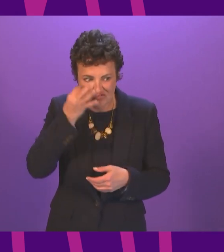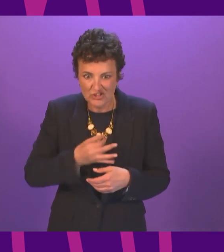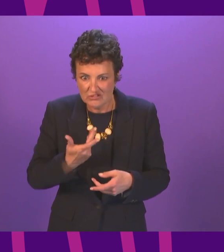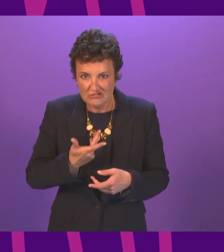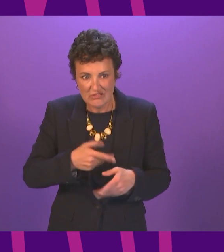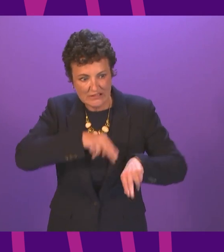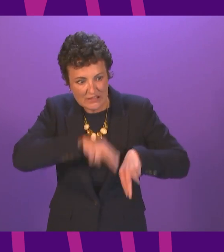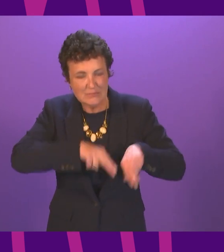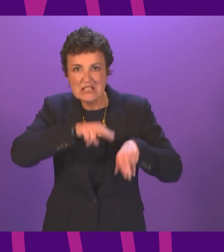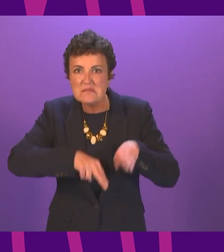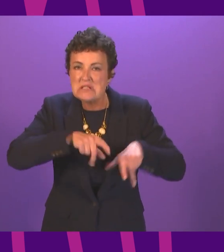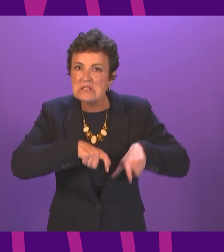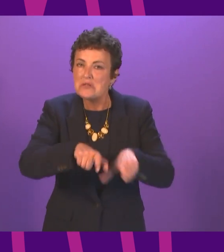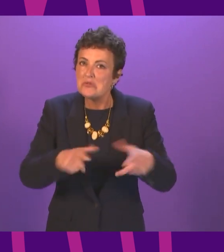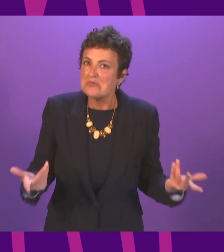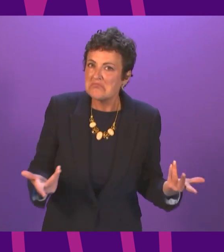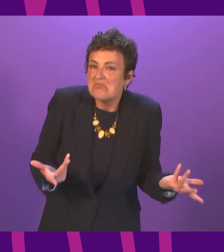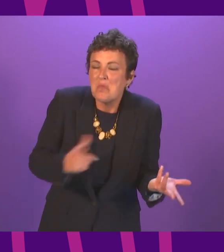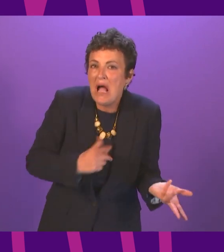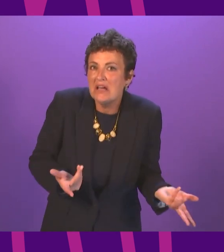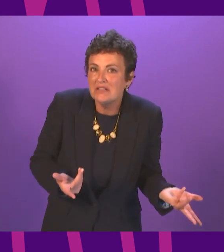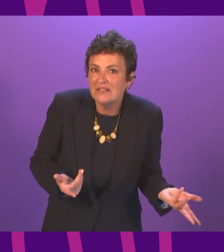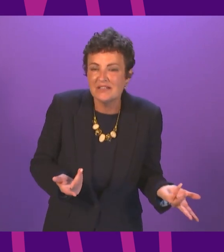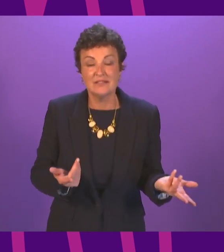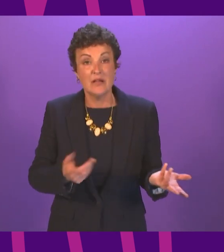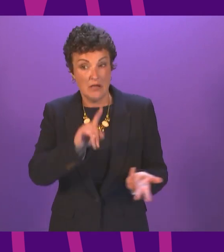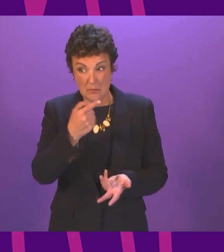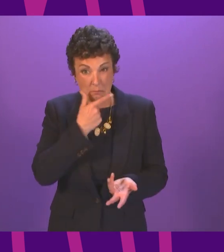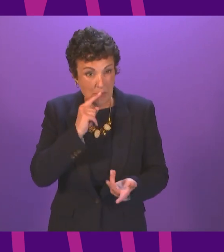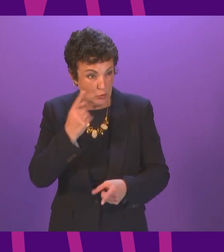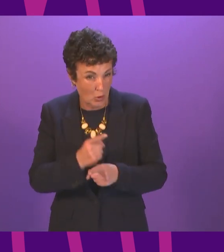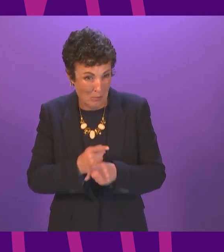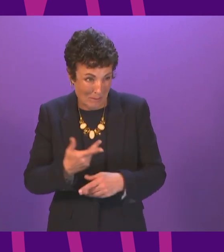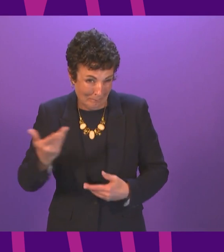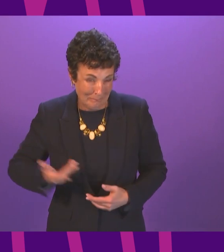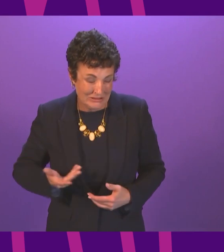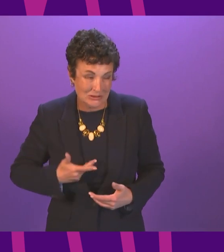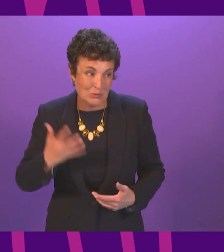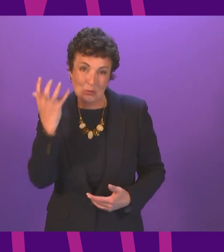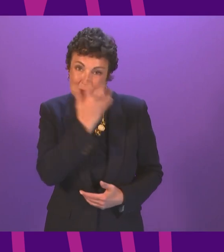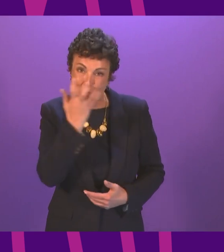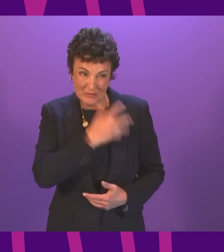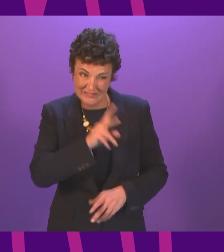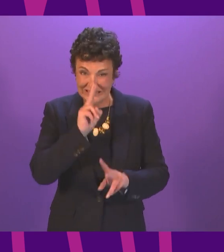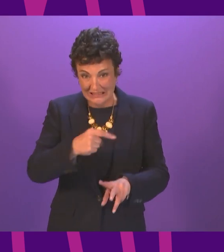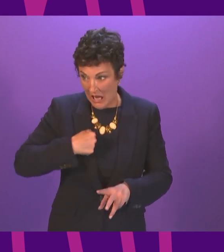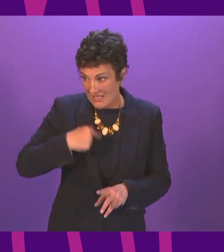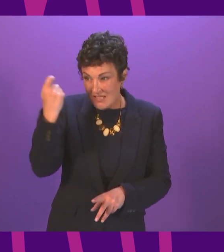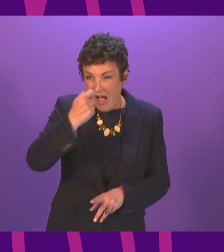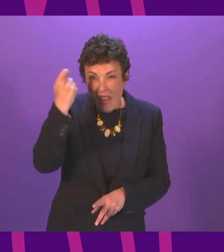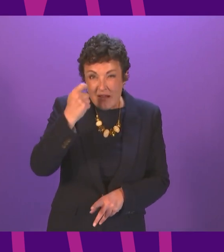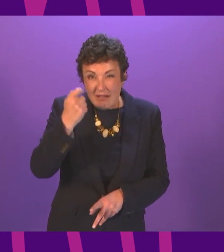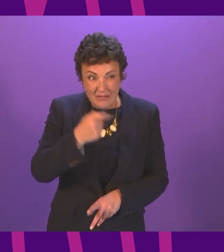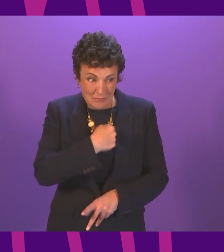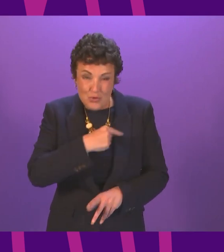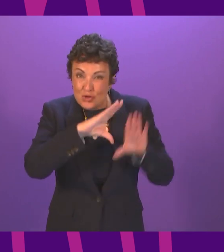attainment gap members have also talked about the huge toll on business that we've seen I think we've all seen that in High Street and Stirling shops closing